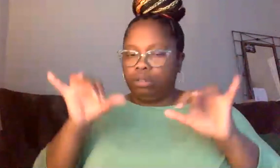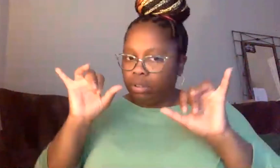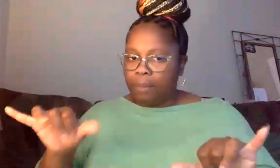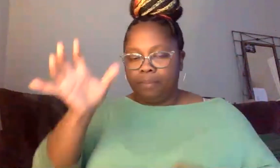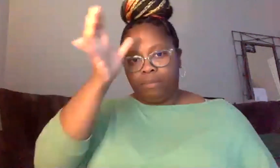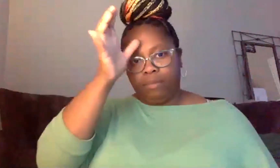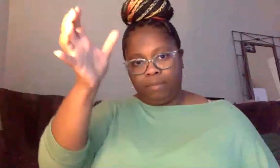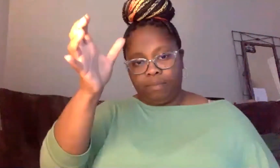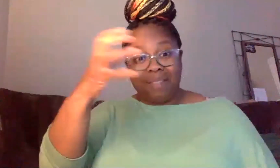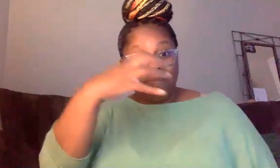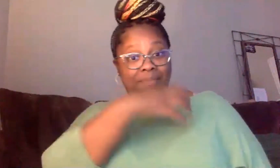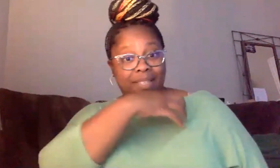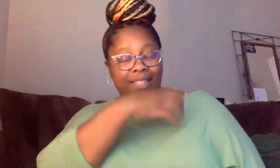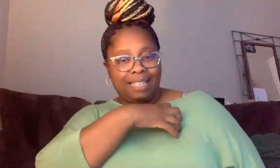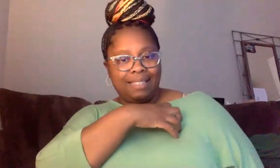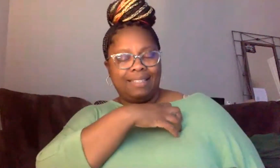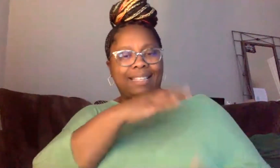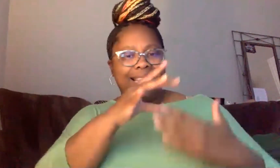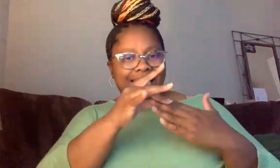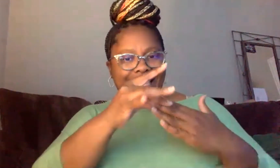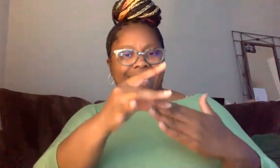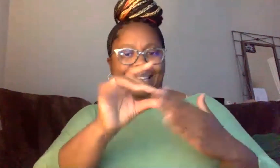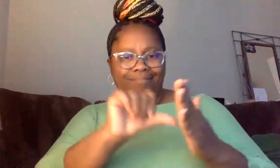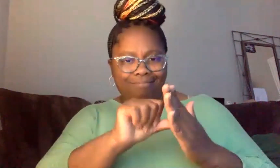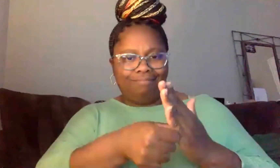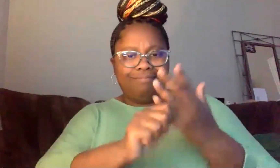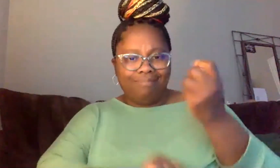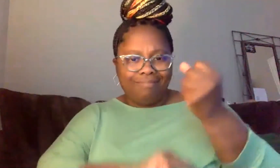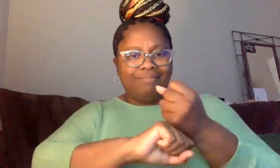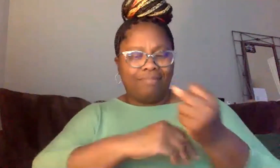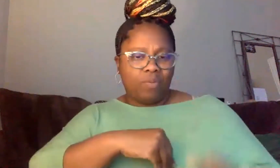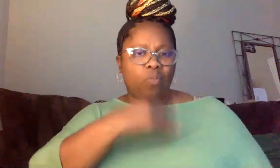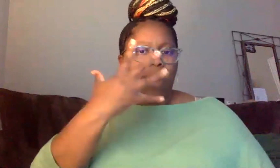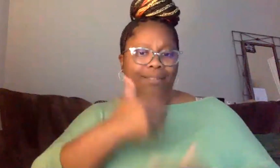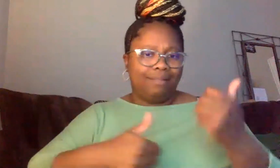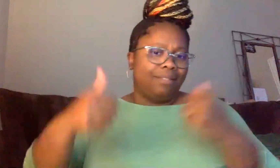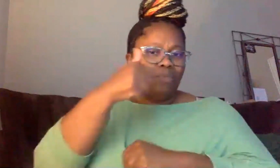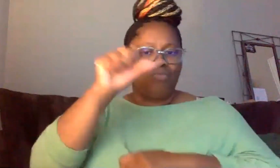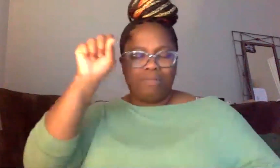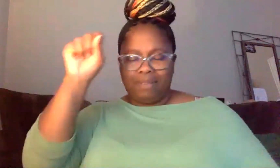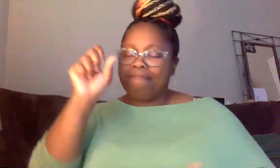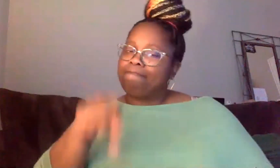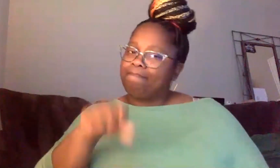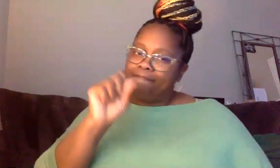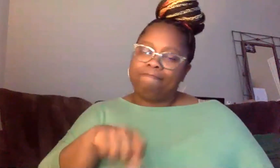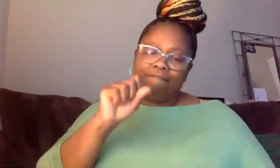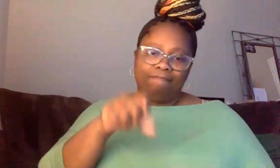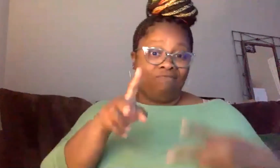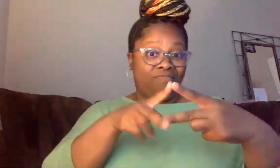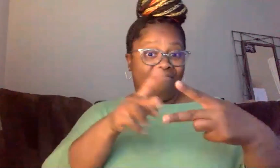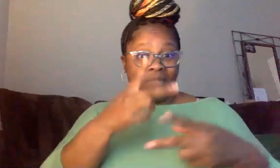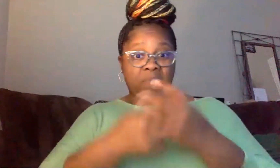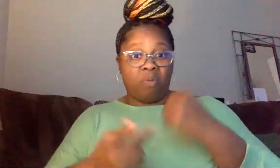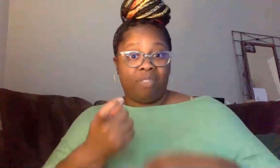police are in the front lines of that, of enforcing white supremacy. So, uh, yeah. Yes. On both, on both counts.